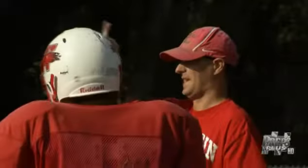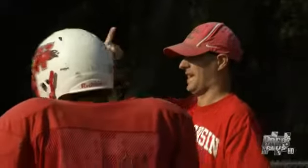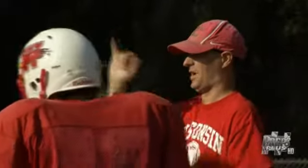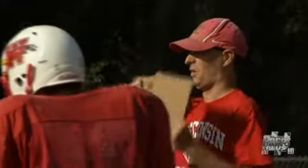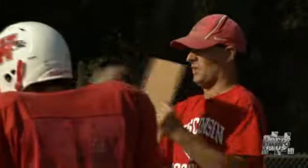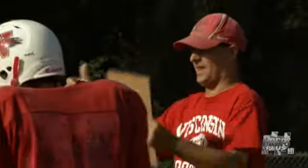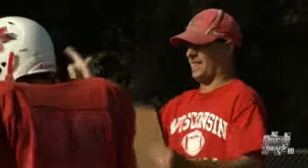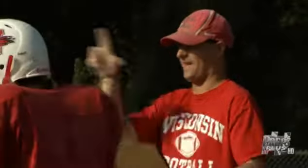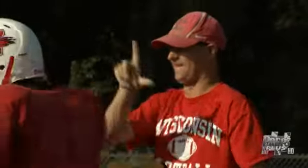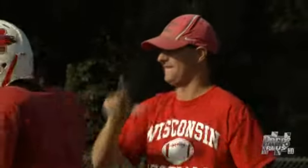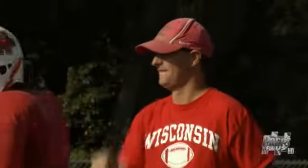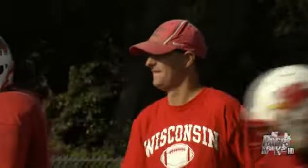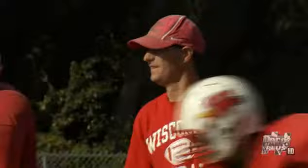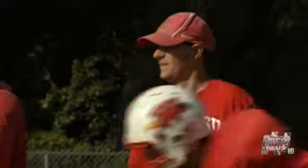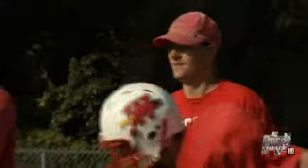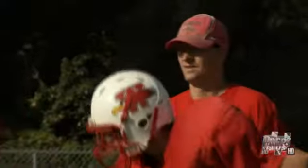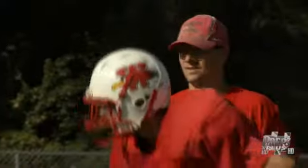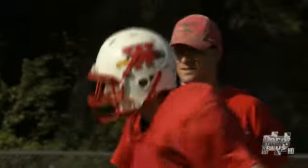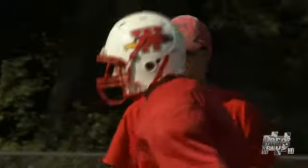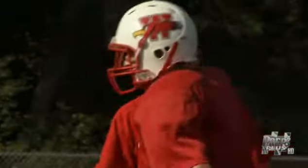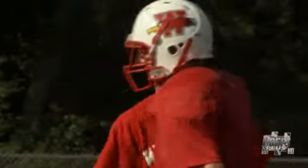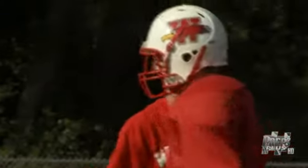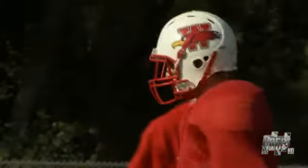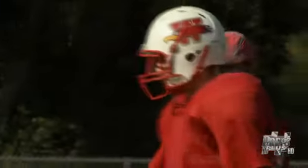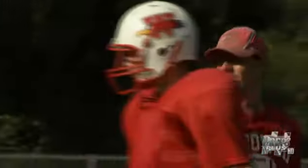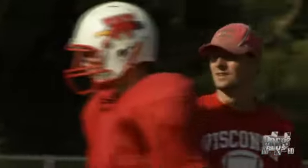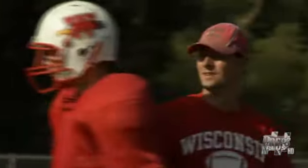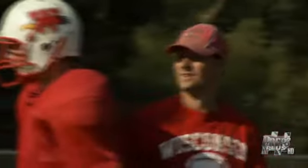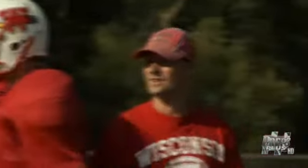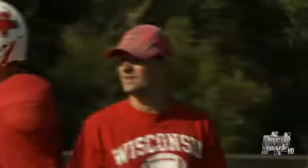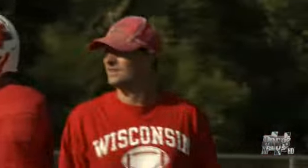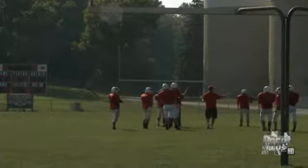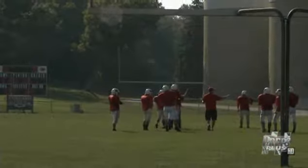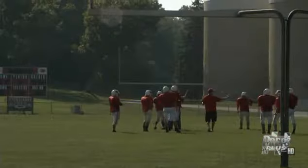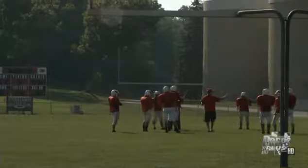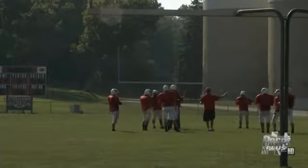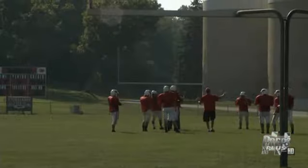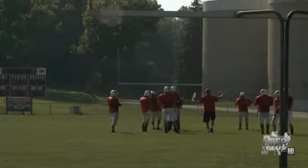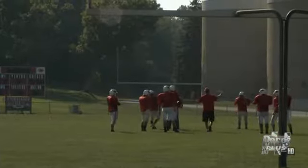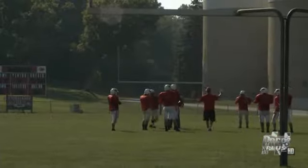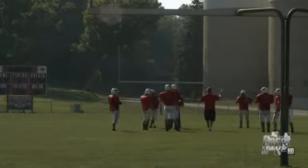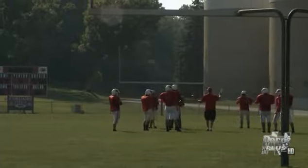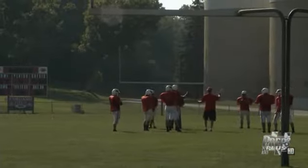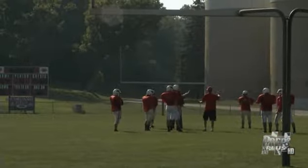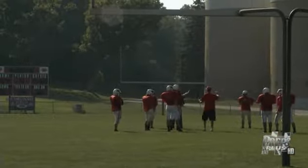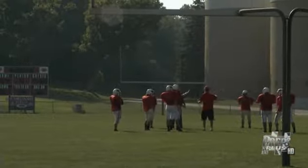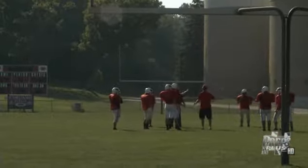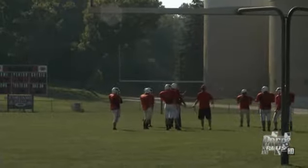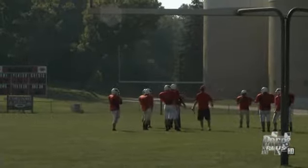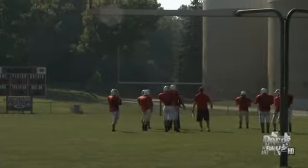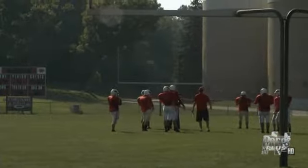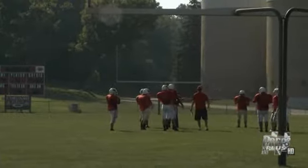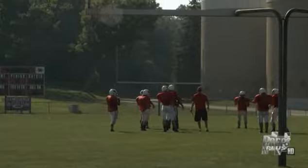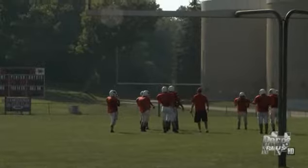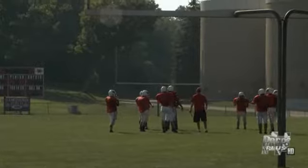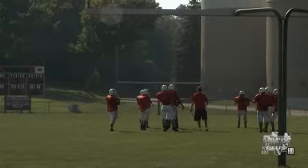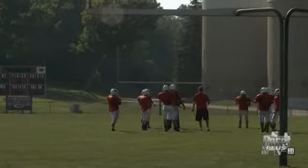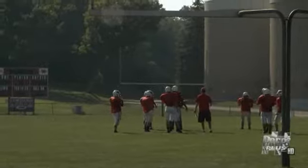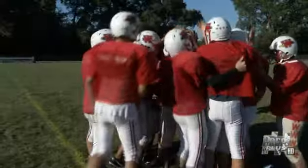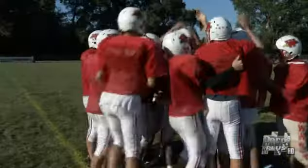They win more than they lose here at the Wisconsin School for the Deaf. But it's not always about what the scoreboard reads. Sometimes the most important